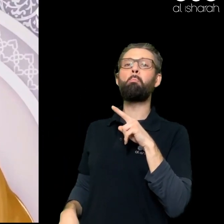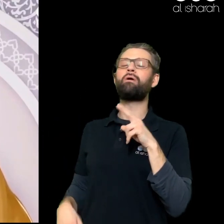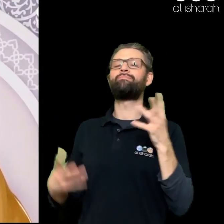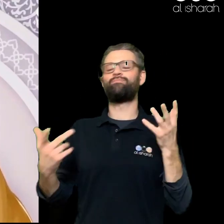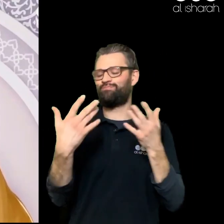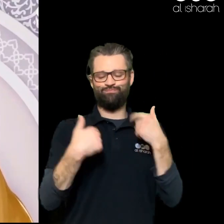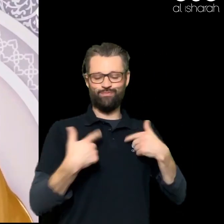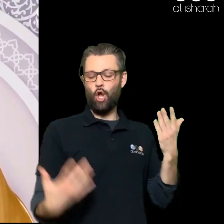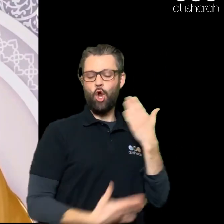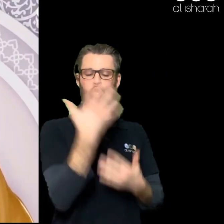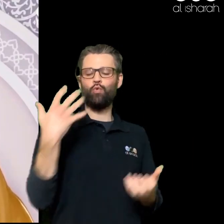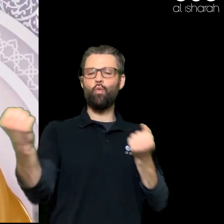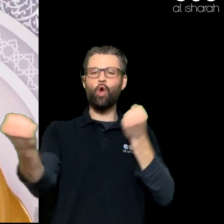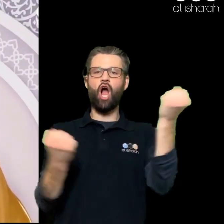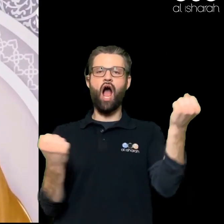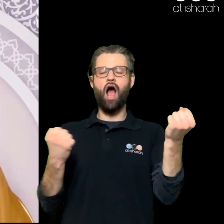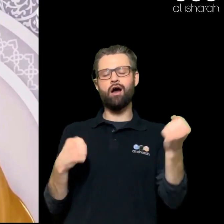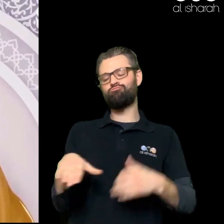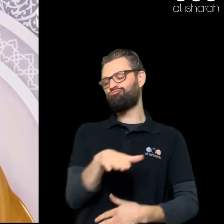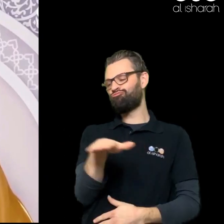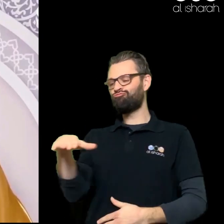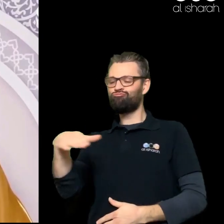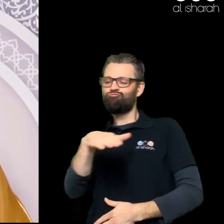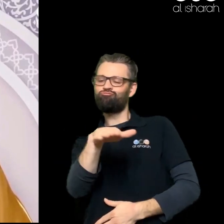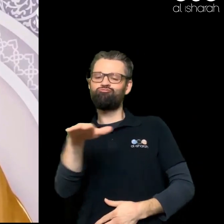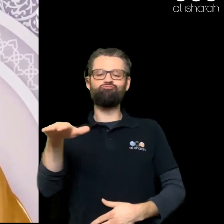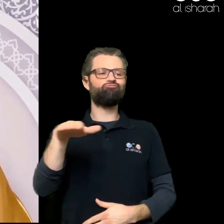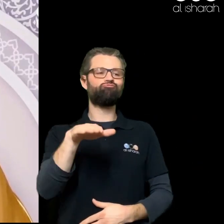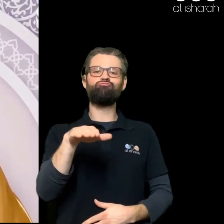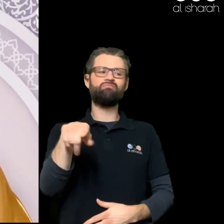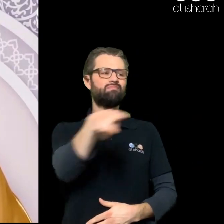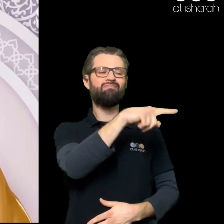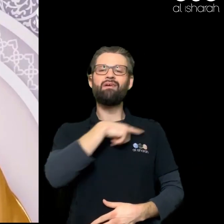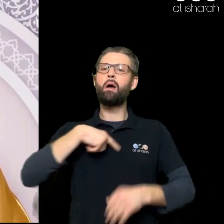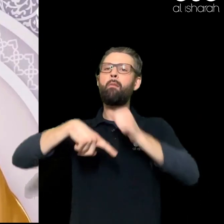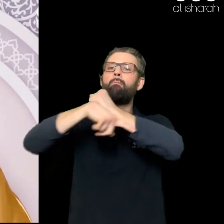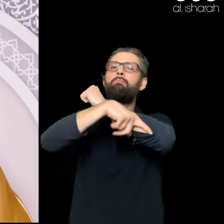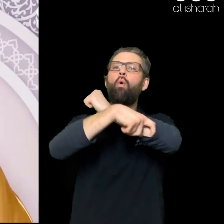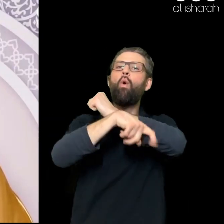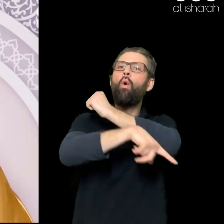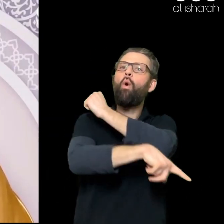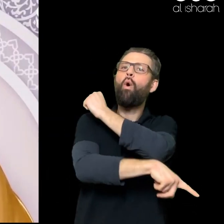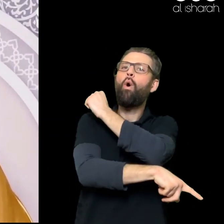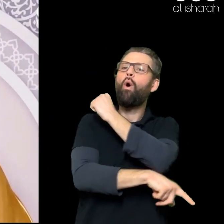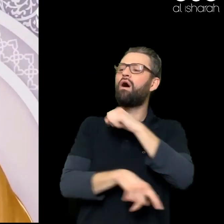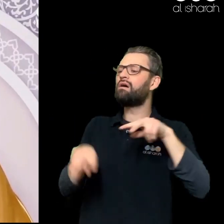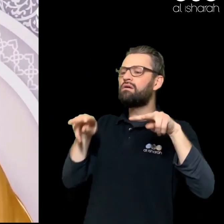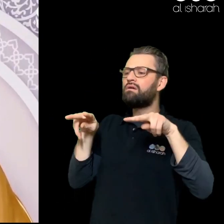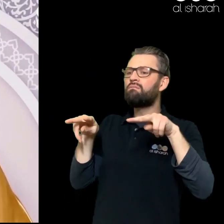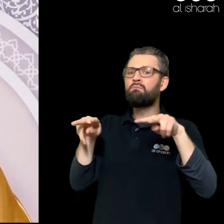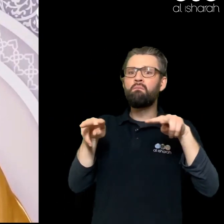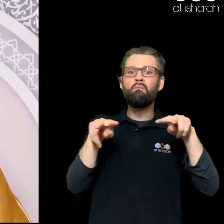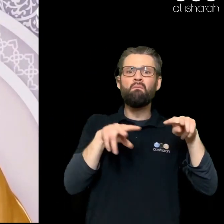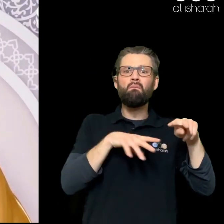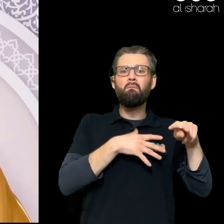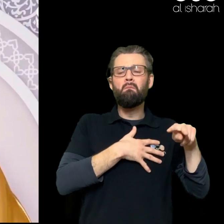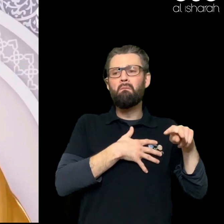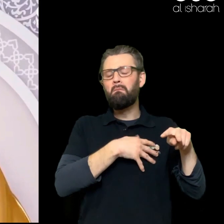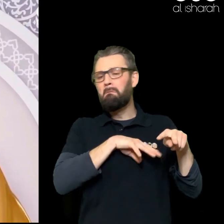Out And show Off When Everyone's Hearts Are Going To be Sore Because Of You Showing It Off But If You Are A Wealthy Person Living In A Wealthy Neighborhood